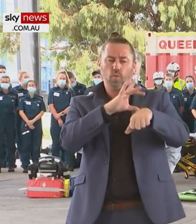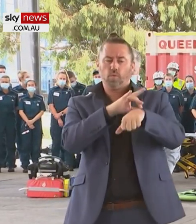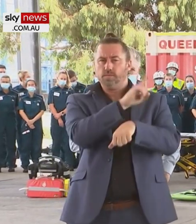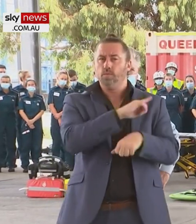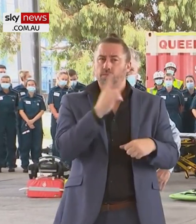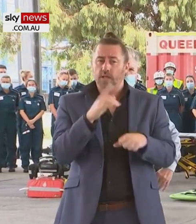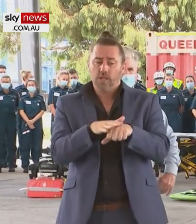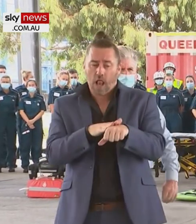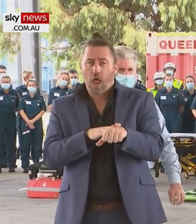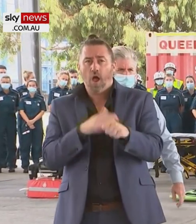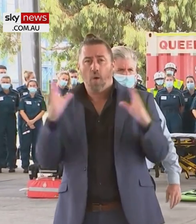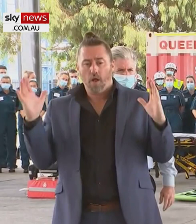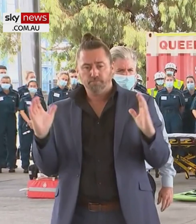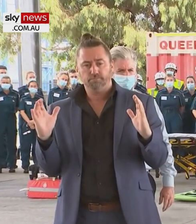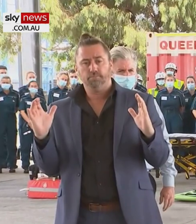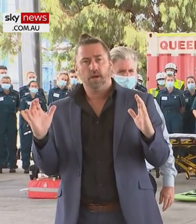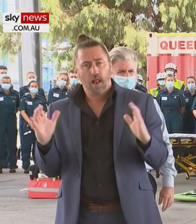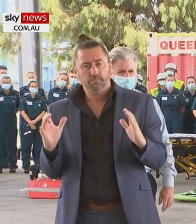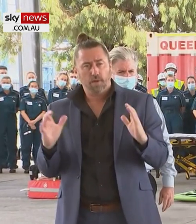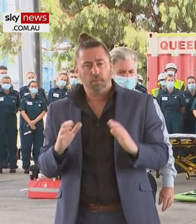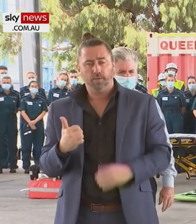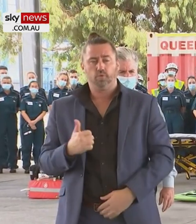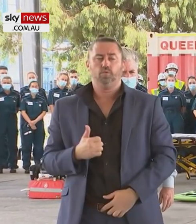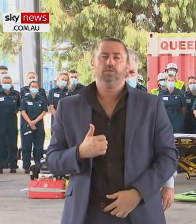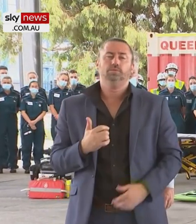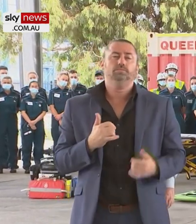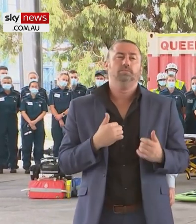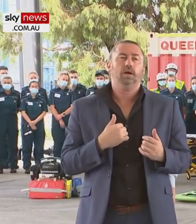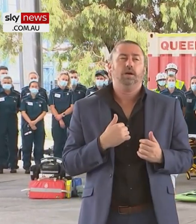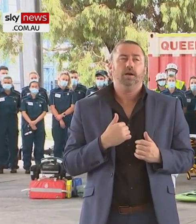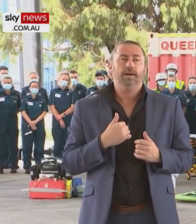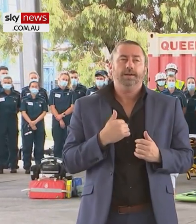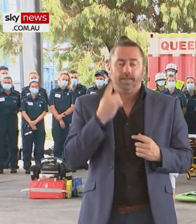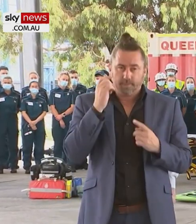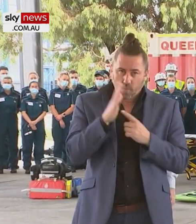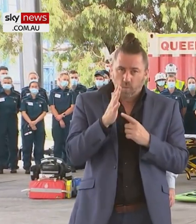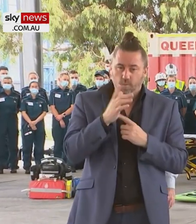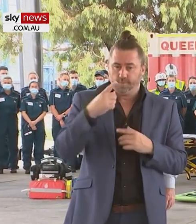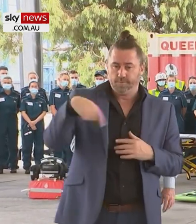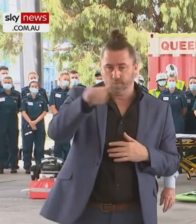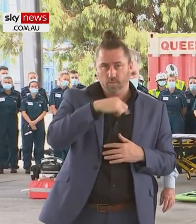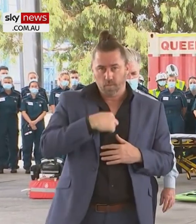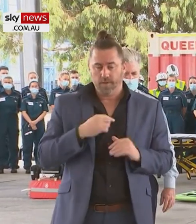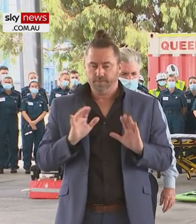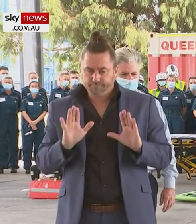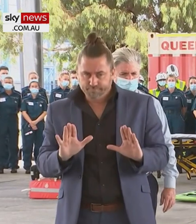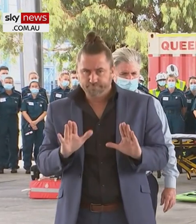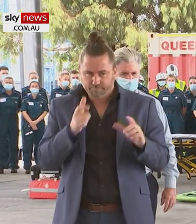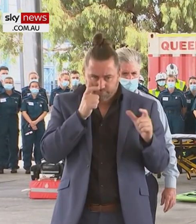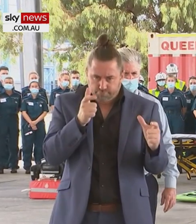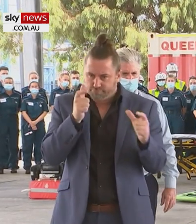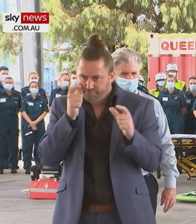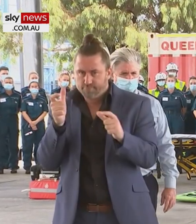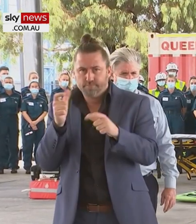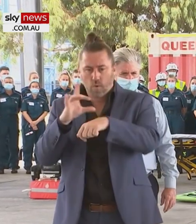down slowly. But what I want to say is that we will continue to ensure that our hospitals